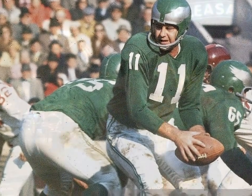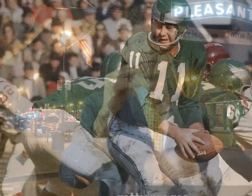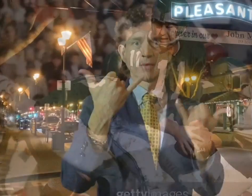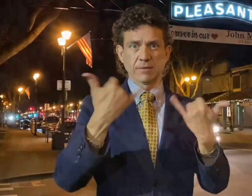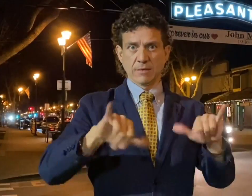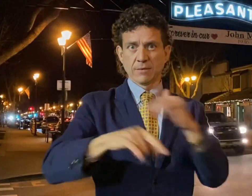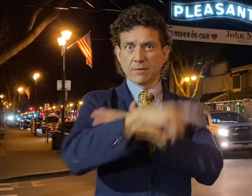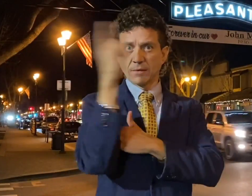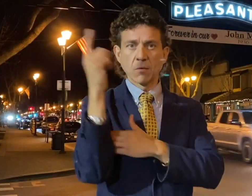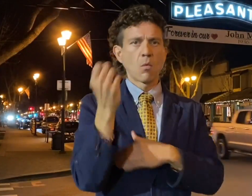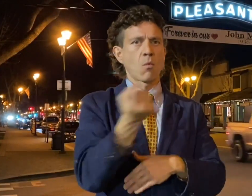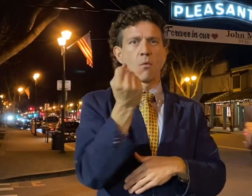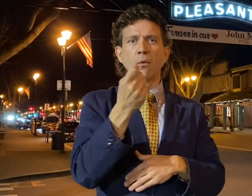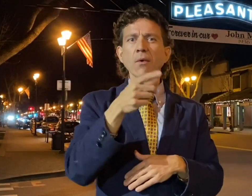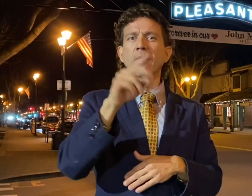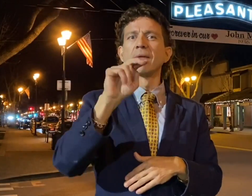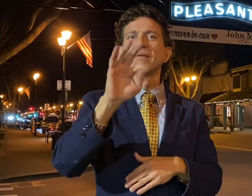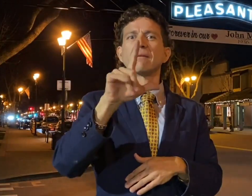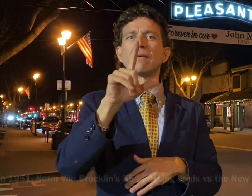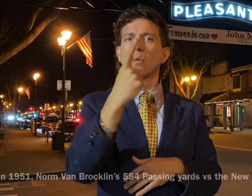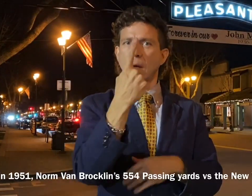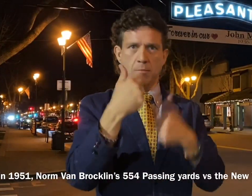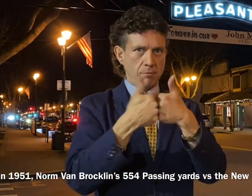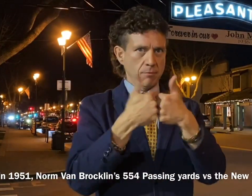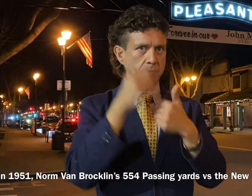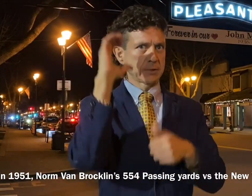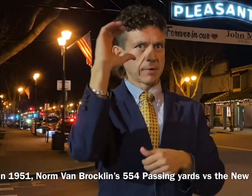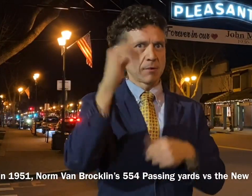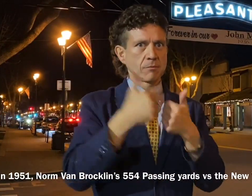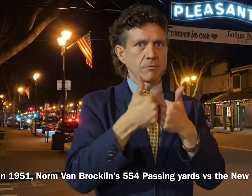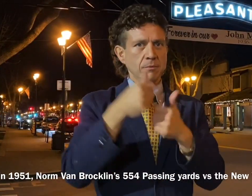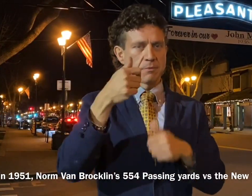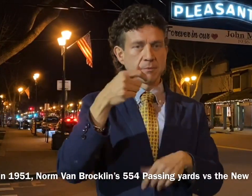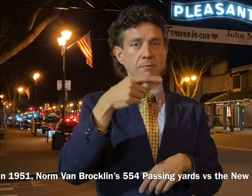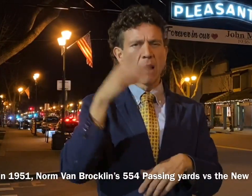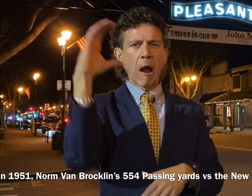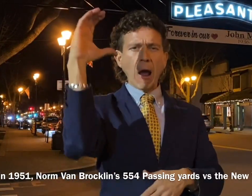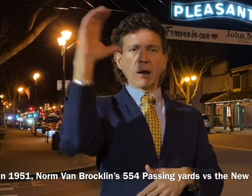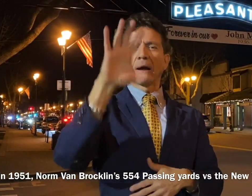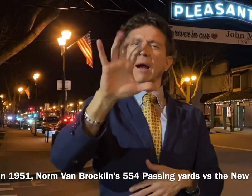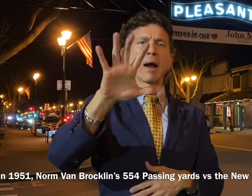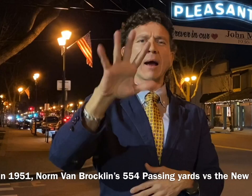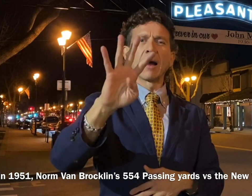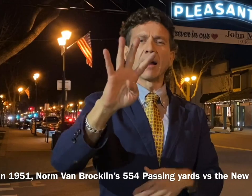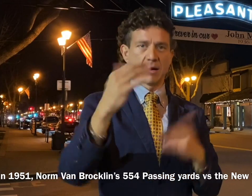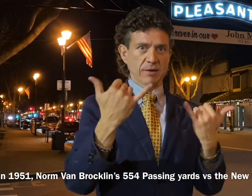Van Brocklin, to this day, owns the NFL record for single-game passing yards with 554.